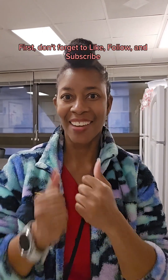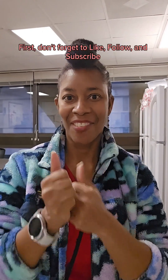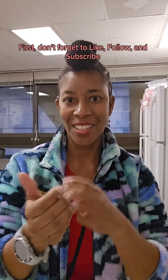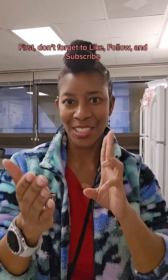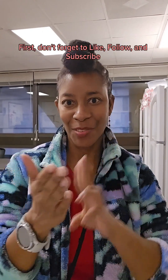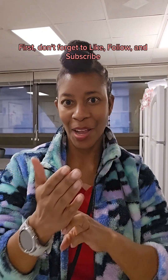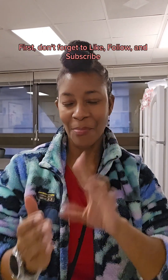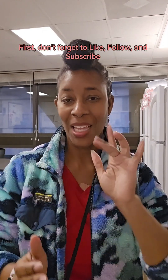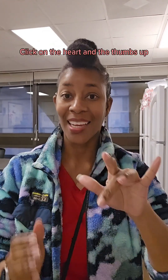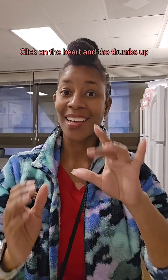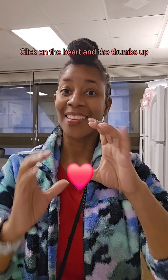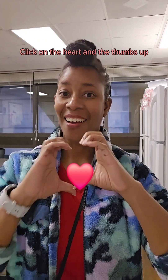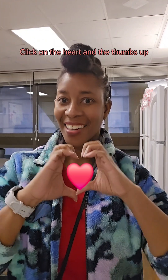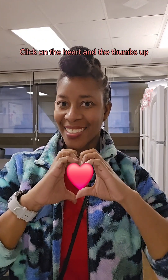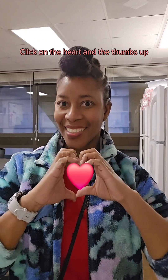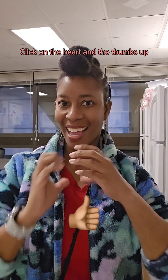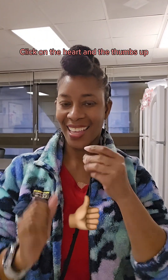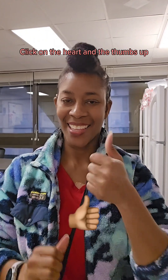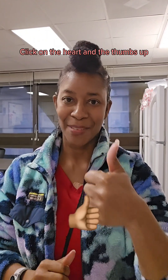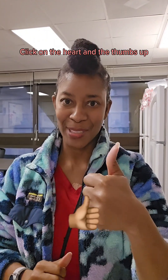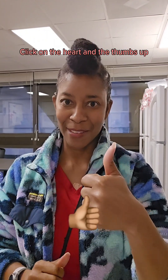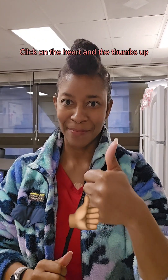like, follow, subscribe, click on the heart and the thumbs up.